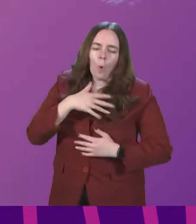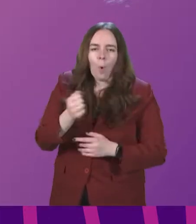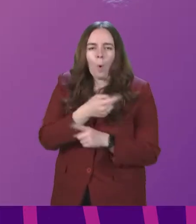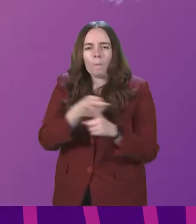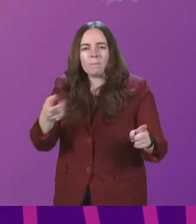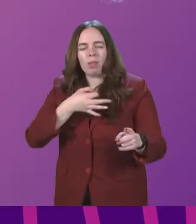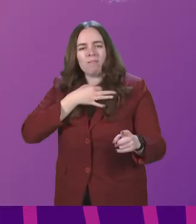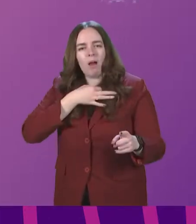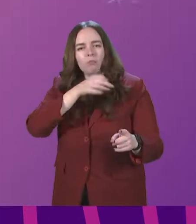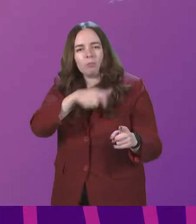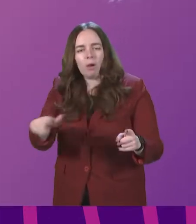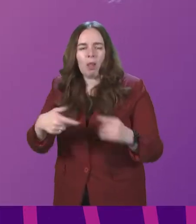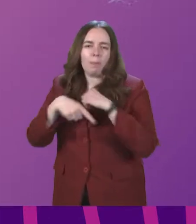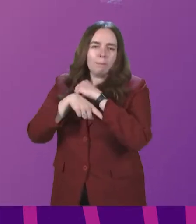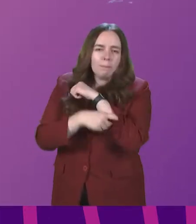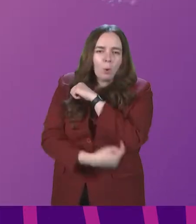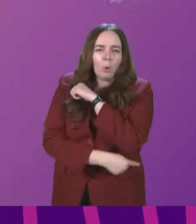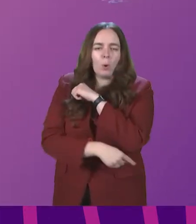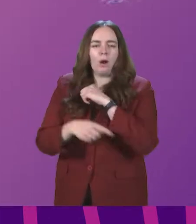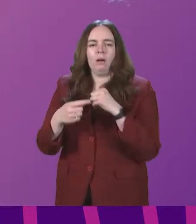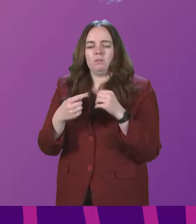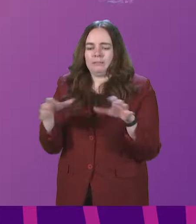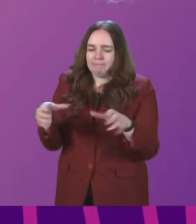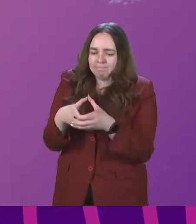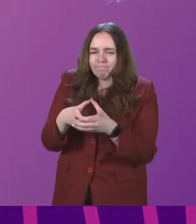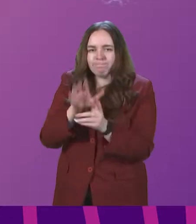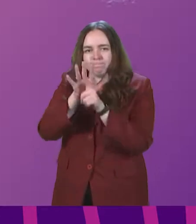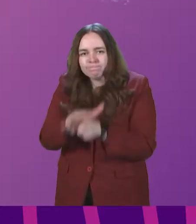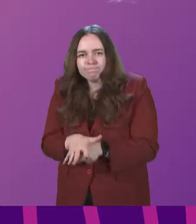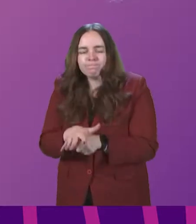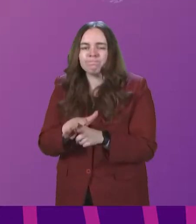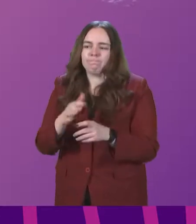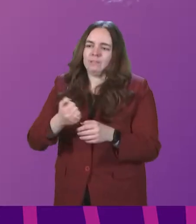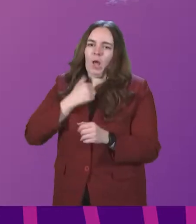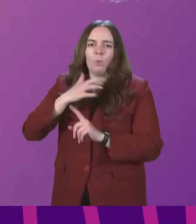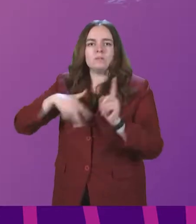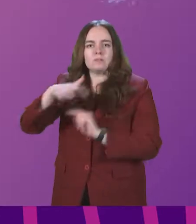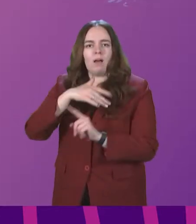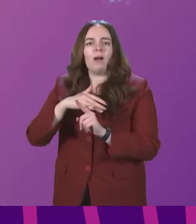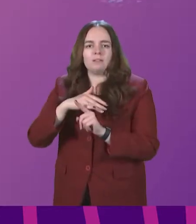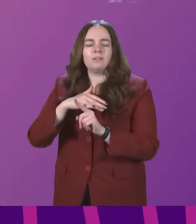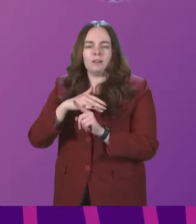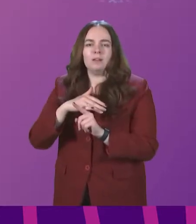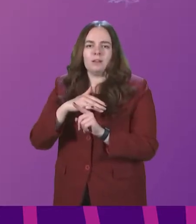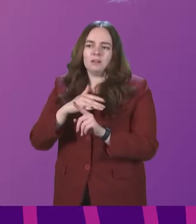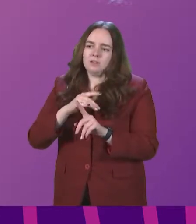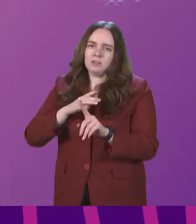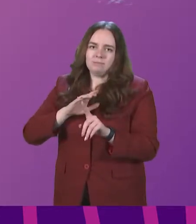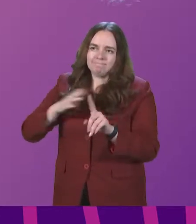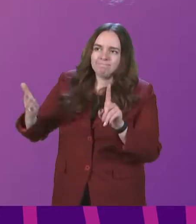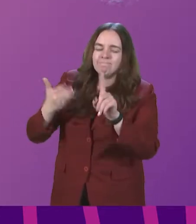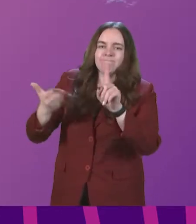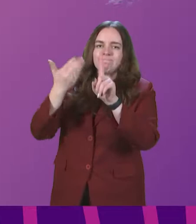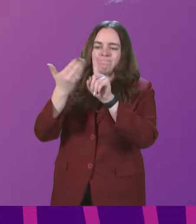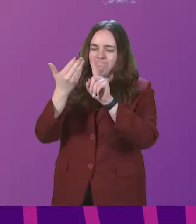venerable, of the poor, of the marginalised and discriminated in our society. Strive to give them